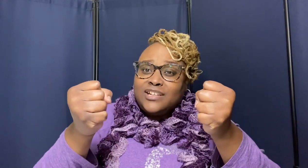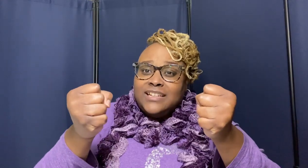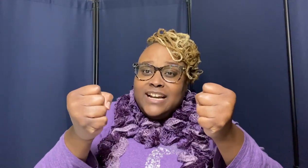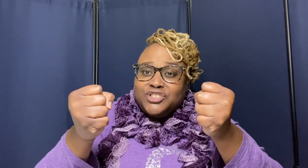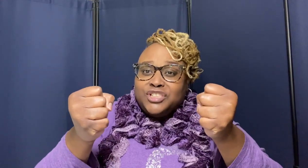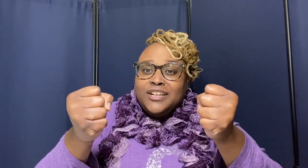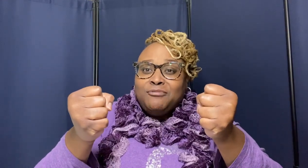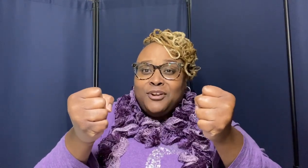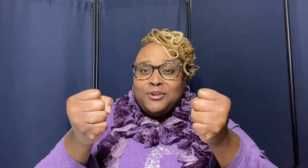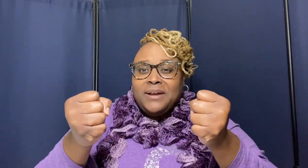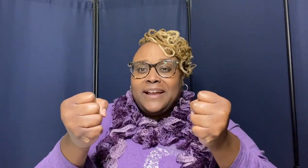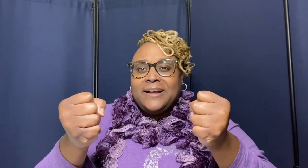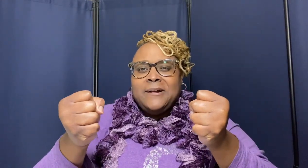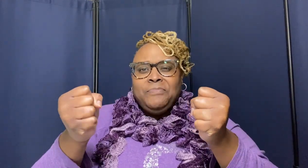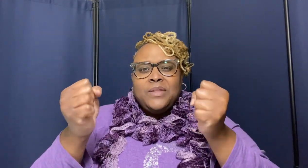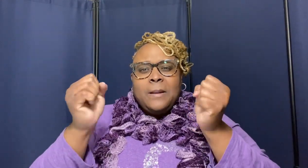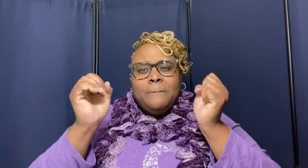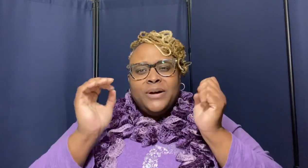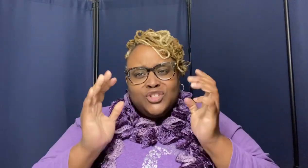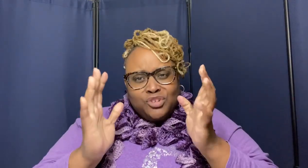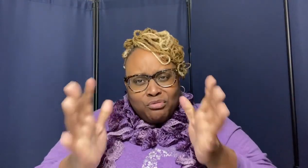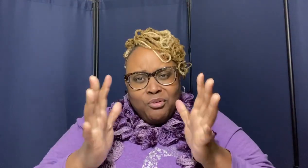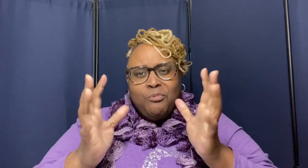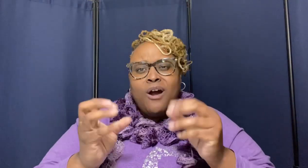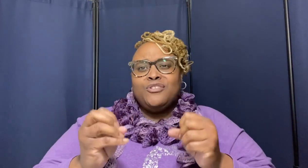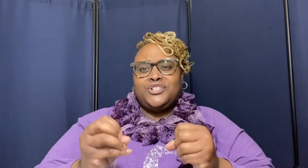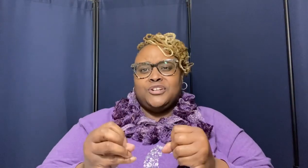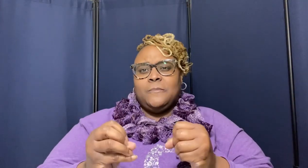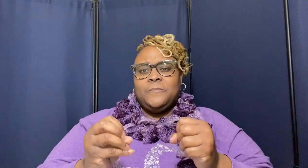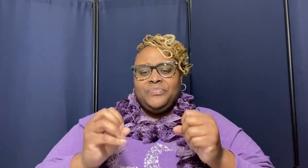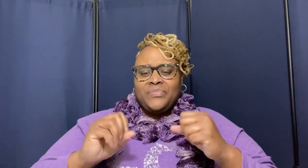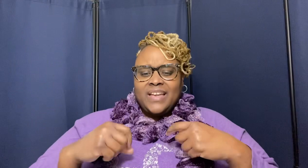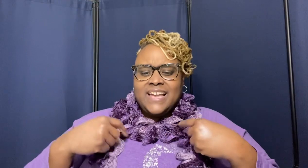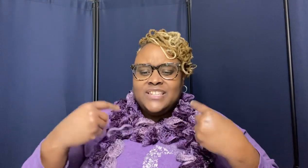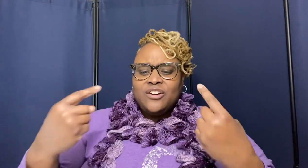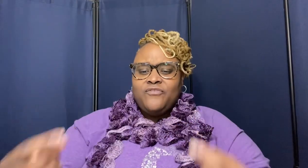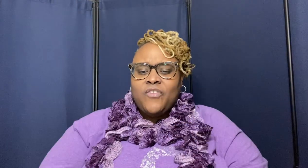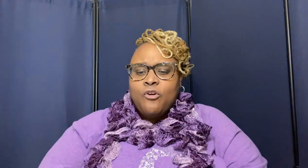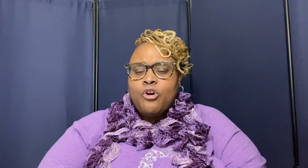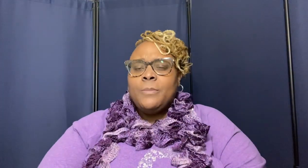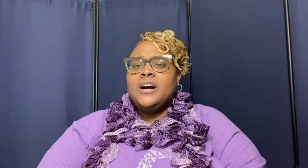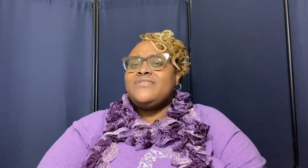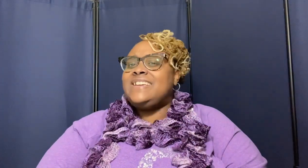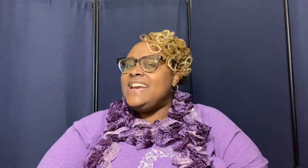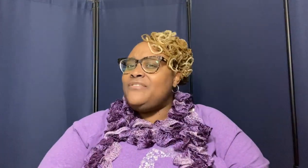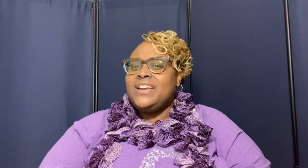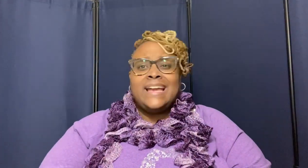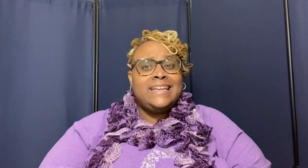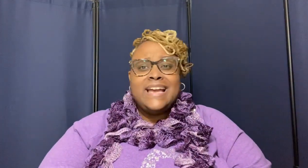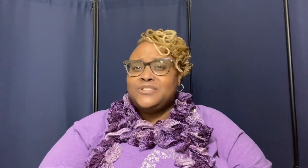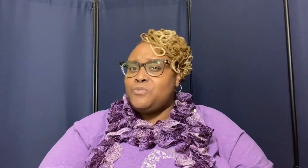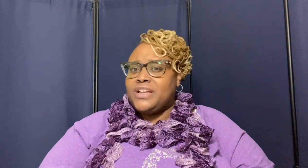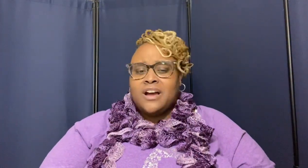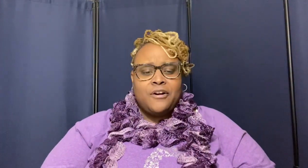clutch real quick but true worship is a form of giving and guess what y'all